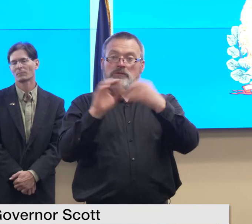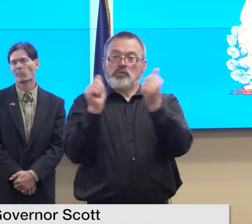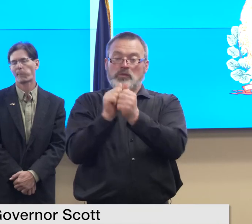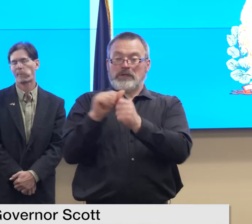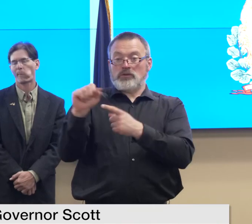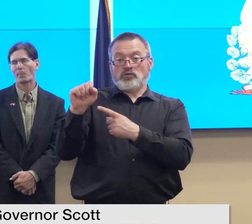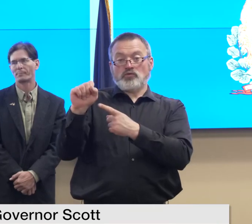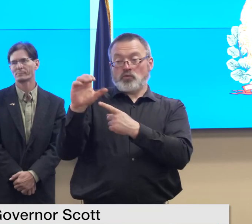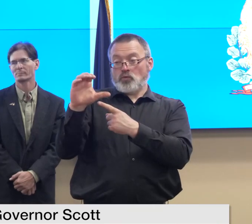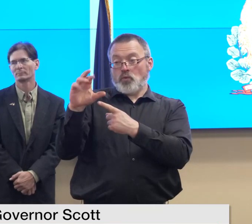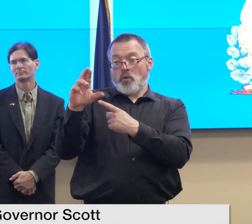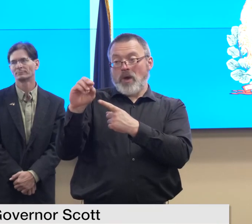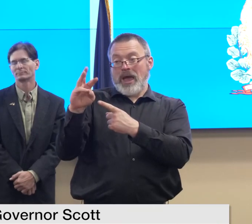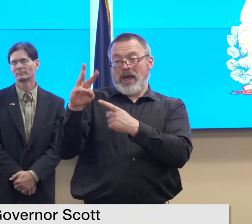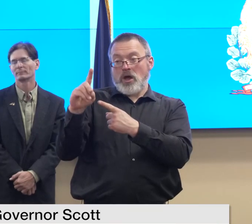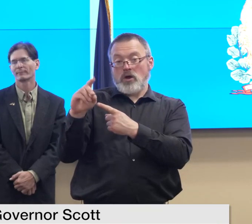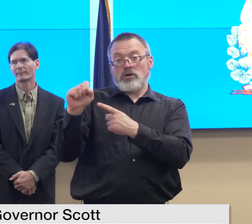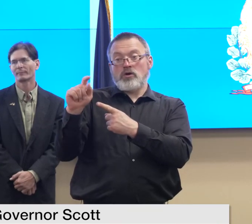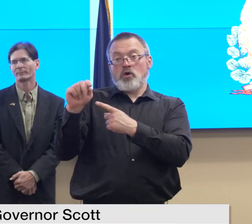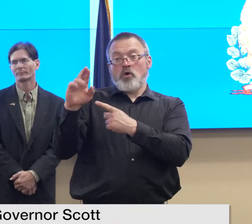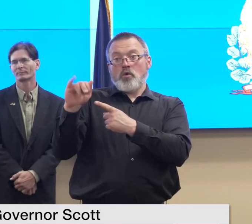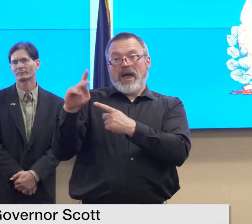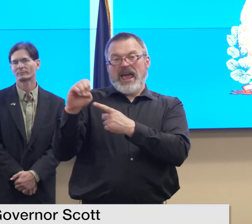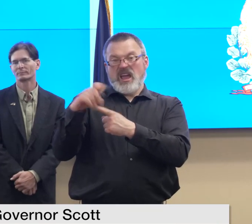strike for guidance and next steps